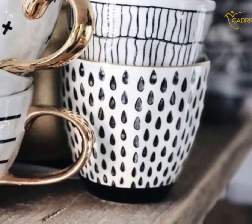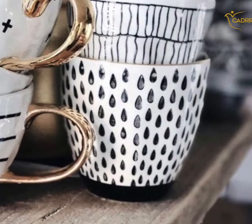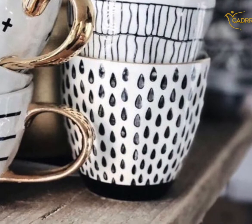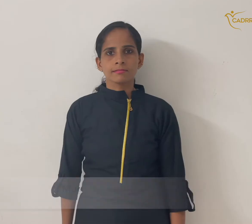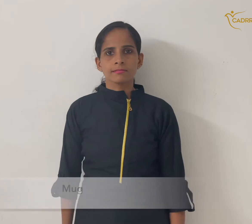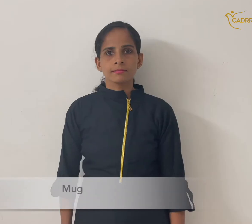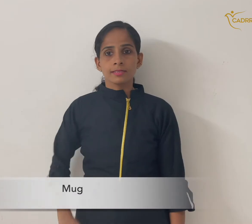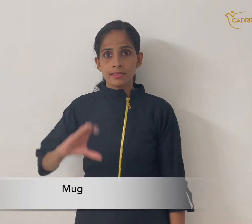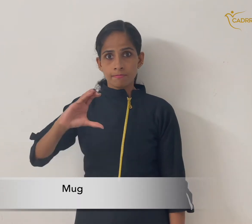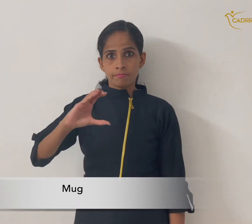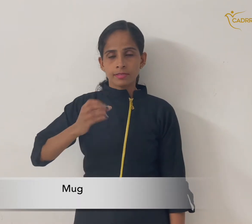Mug